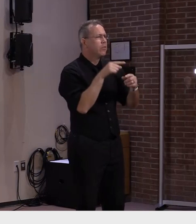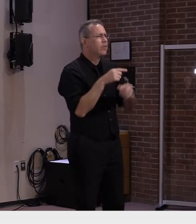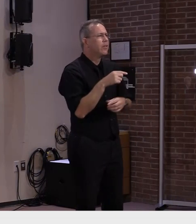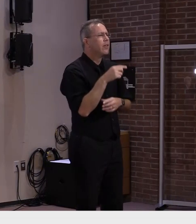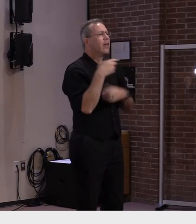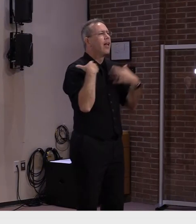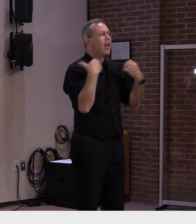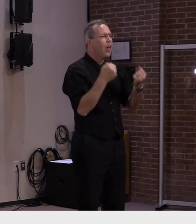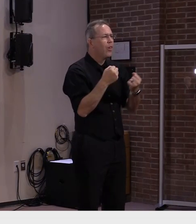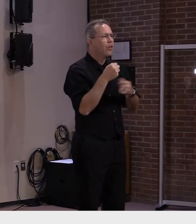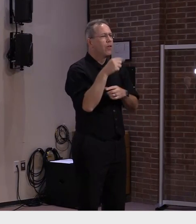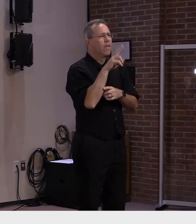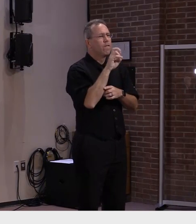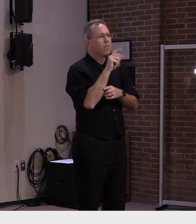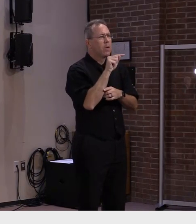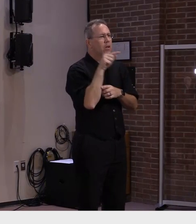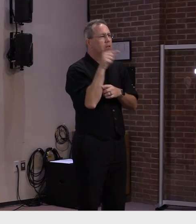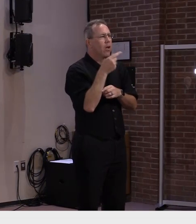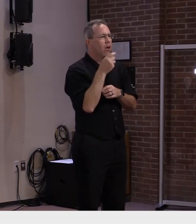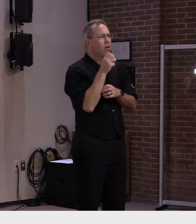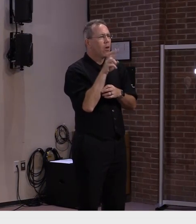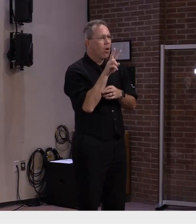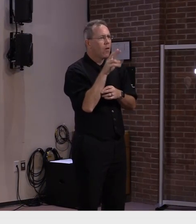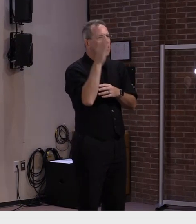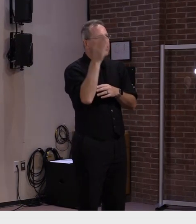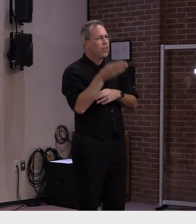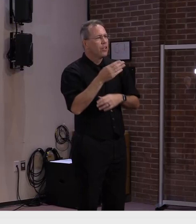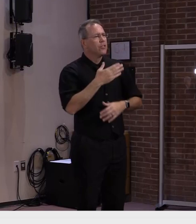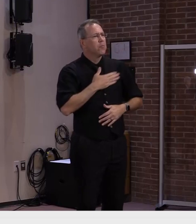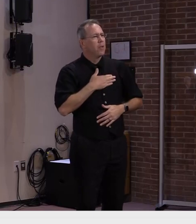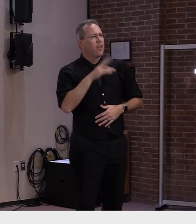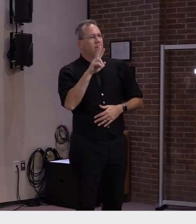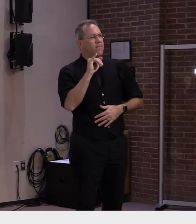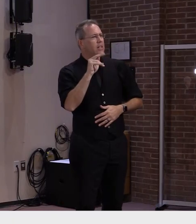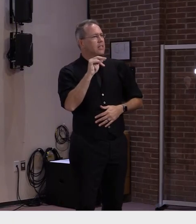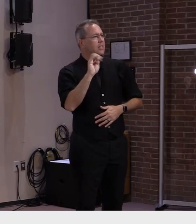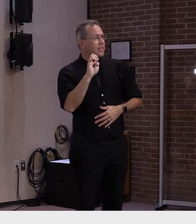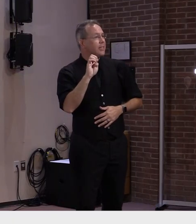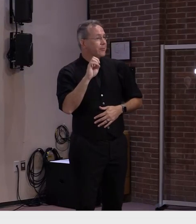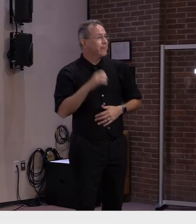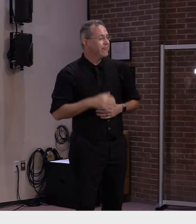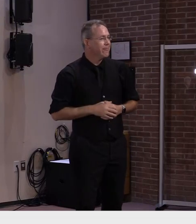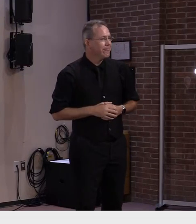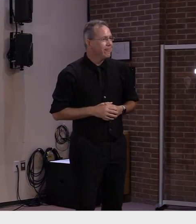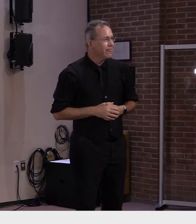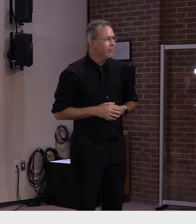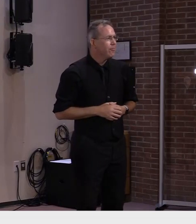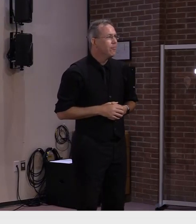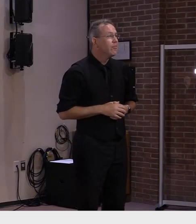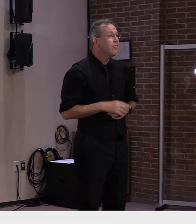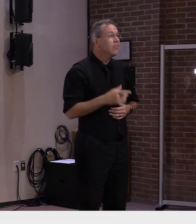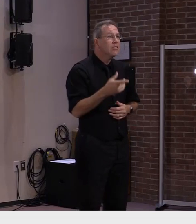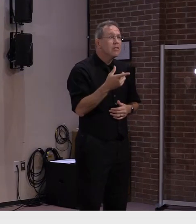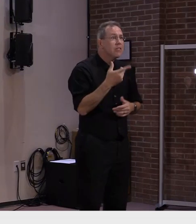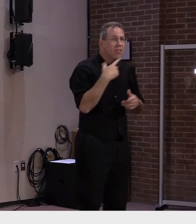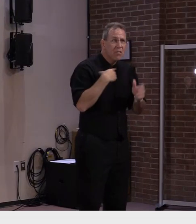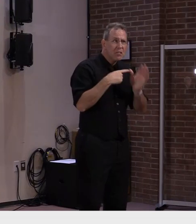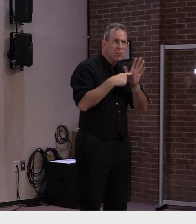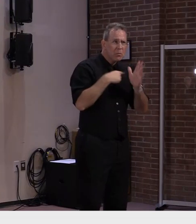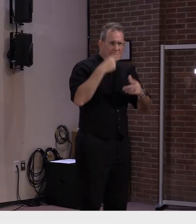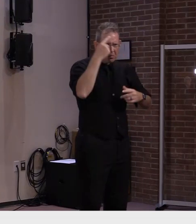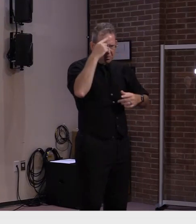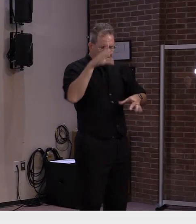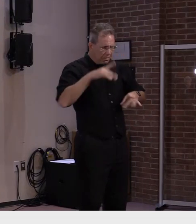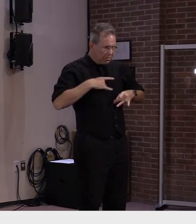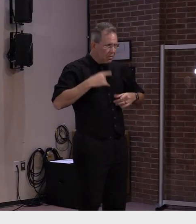slash my vaccine and remember get tested for covid if you have any symptoms test sites can also be found at health